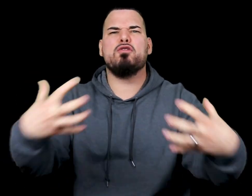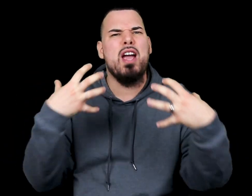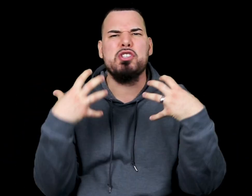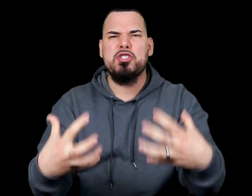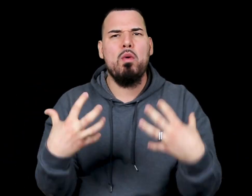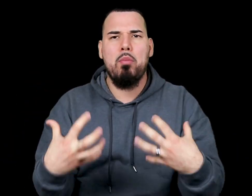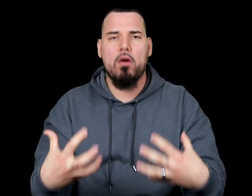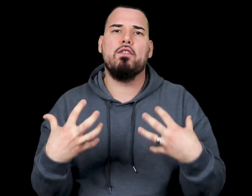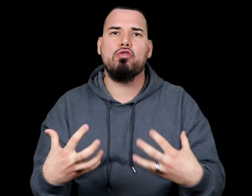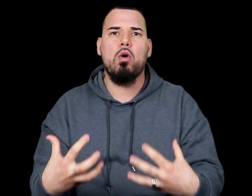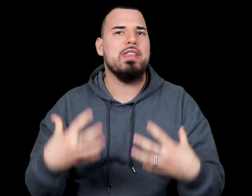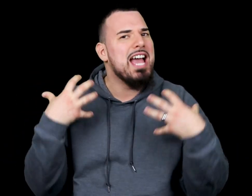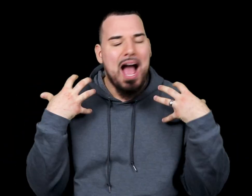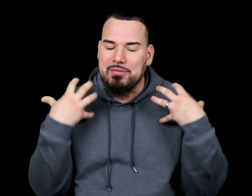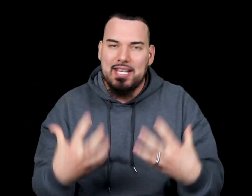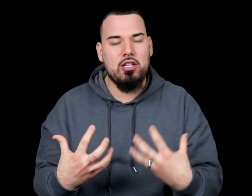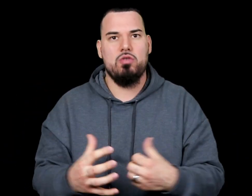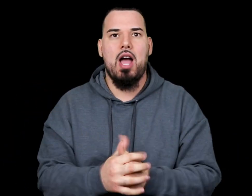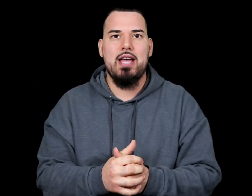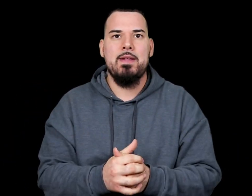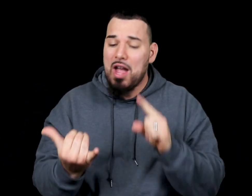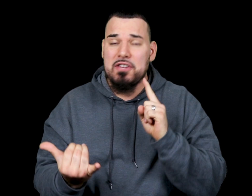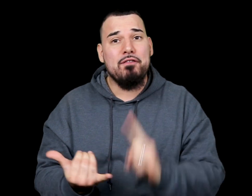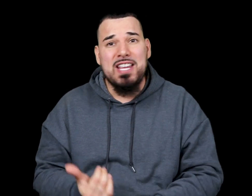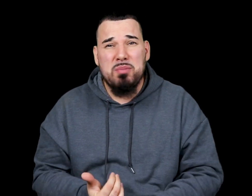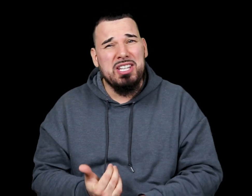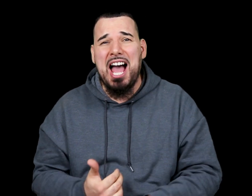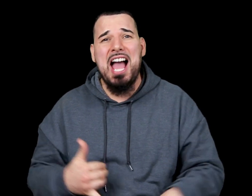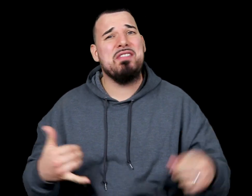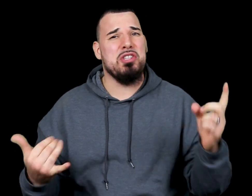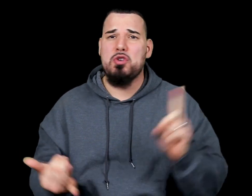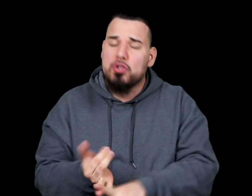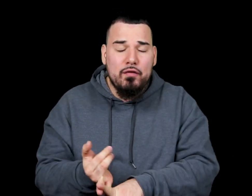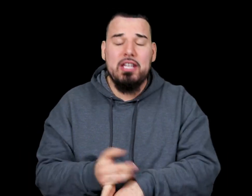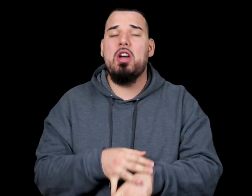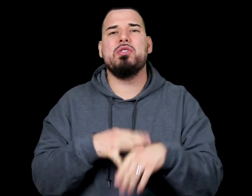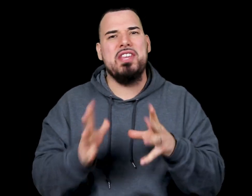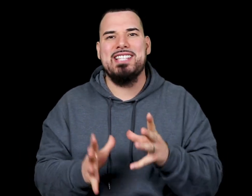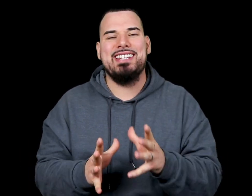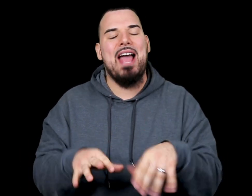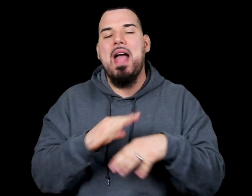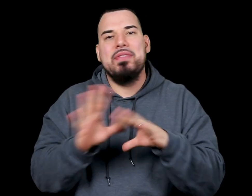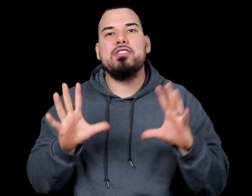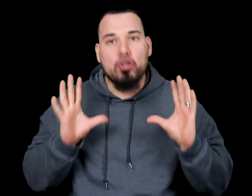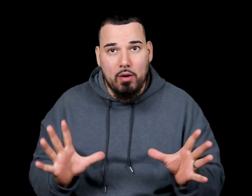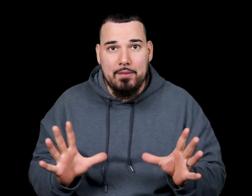of Christ is so important for growth. I'm telling you guys, watching Facebook lives, YouTube videos, things like that. That's great.